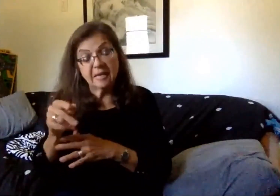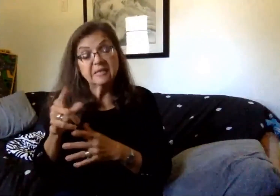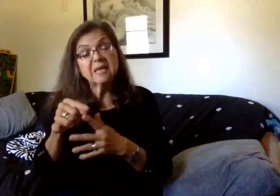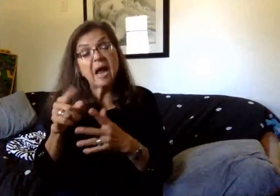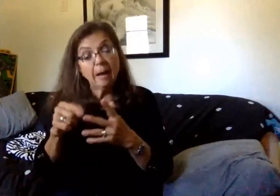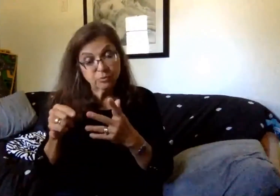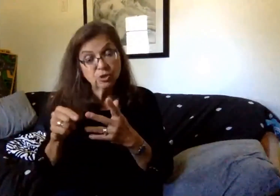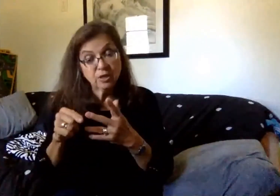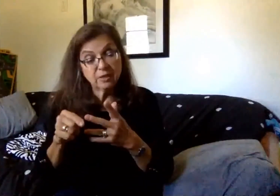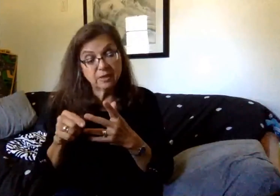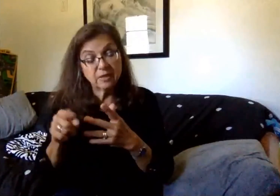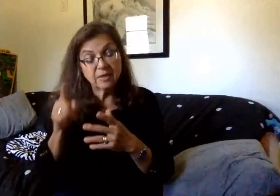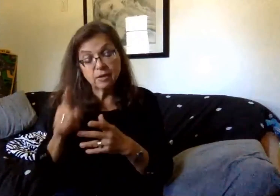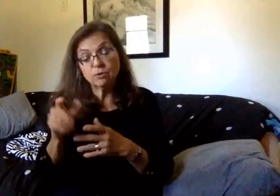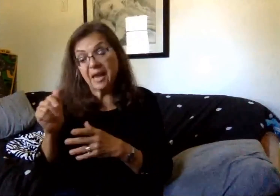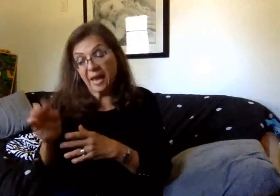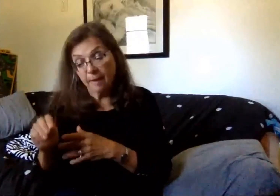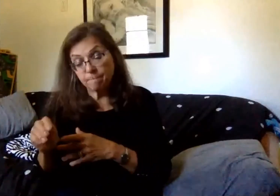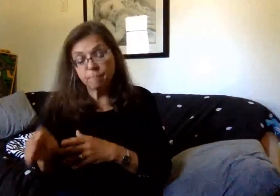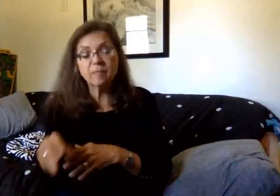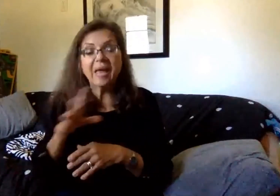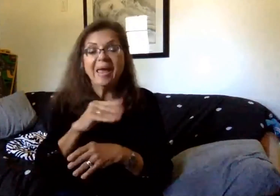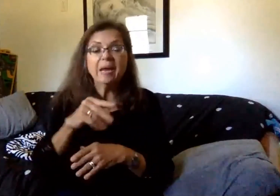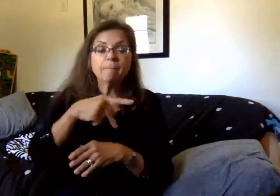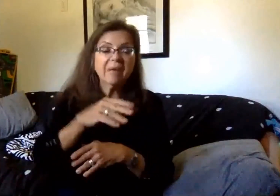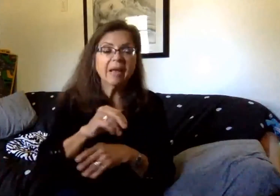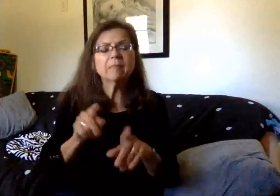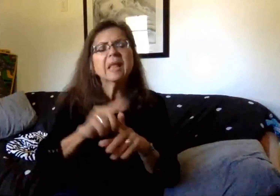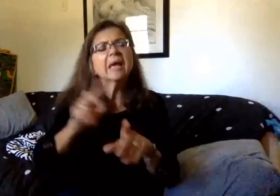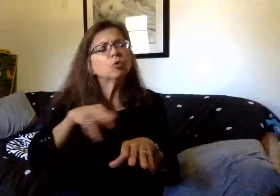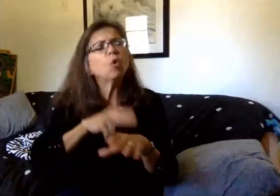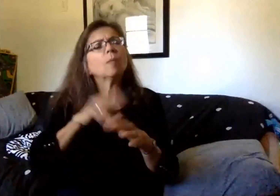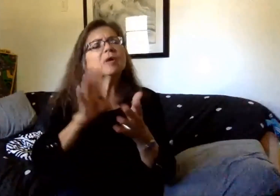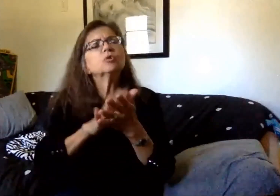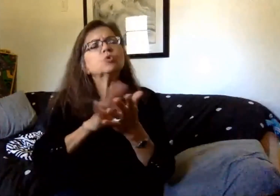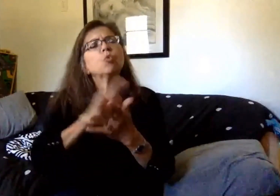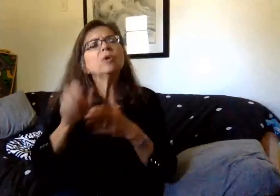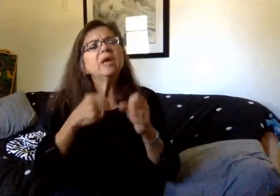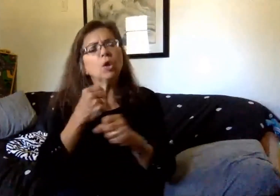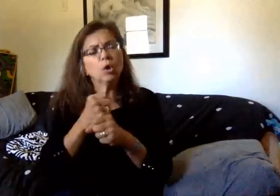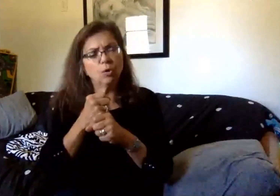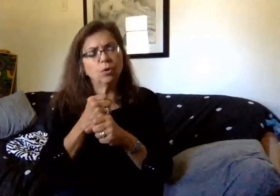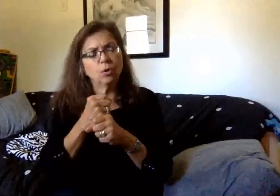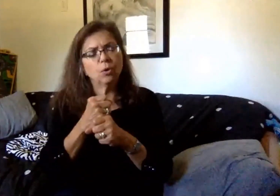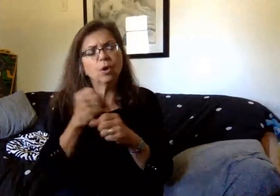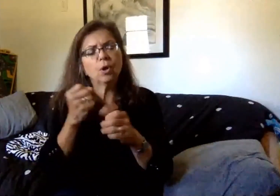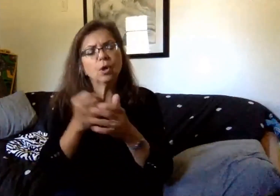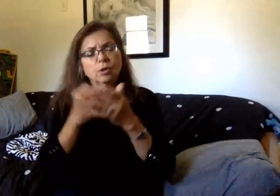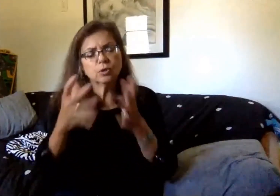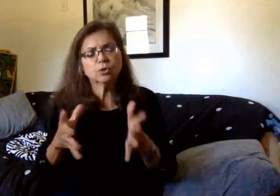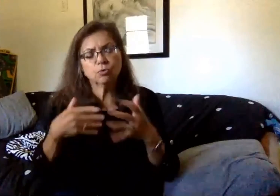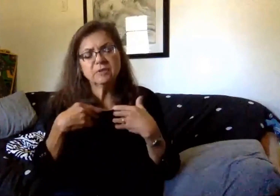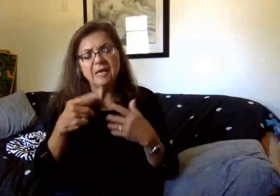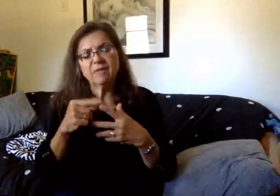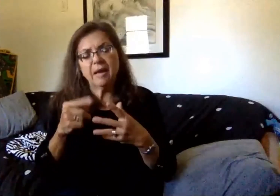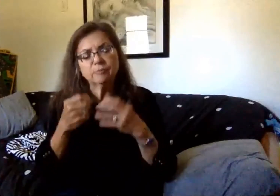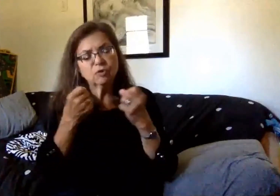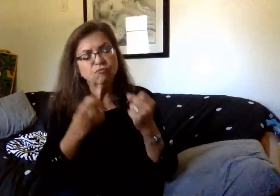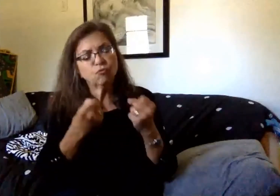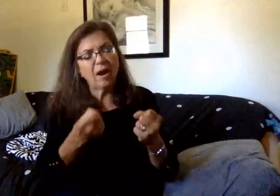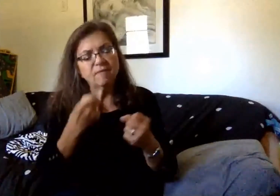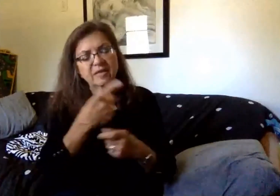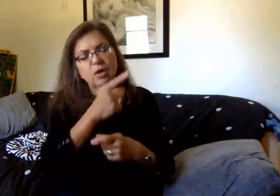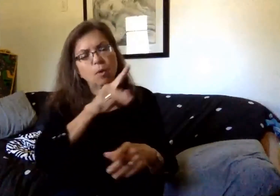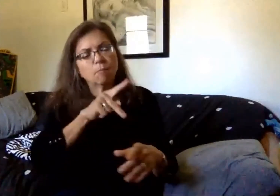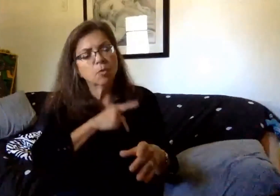There will be an AM session and a PM session like a normal school year. Students will have the option of driving to WOMOCO in their personal